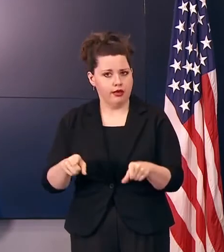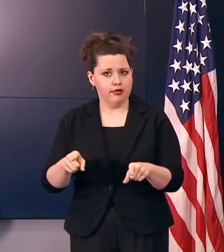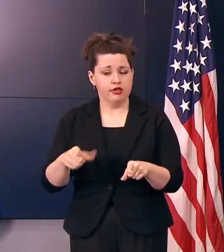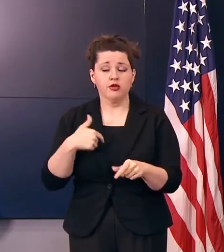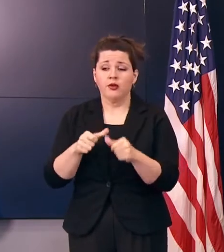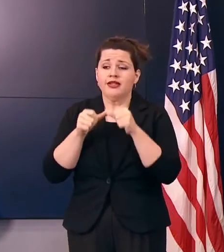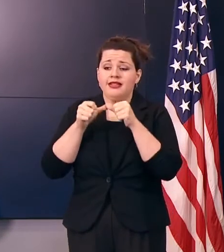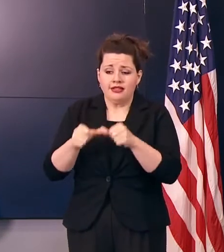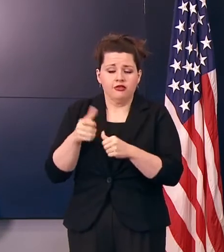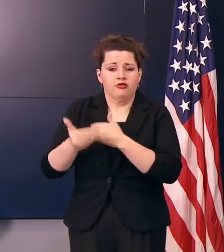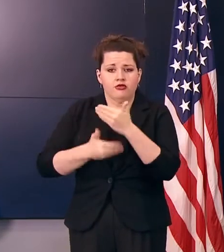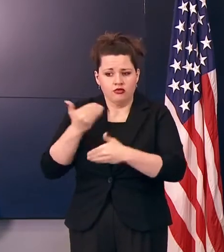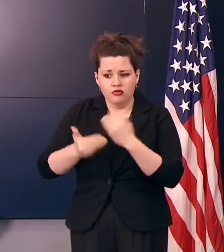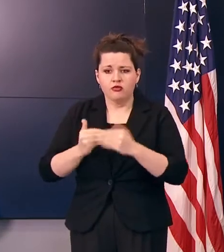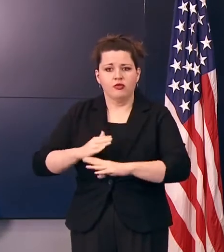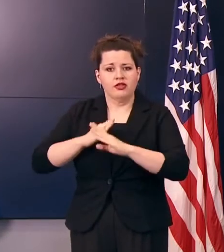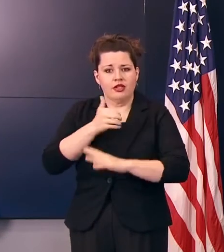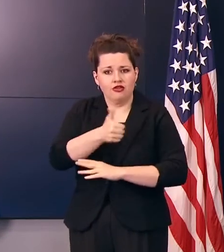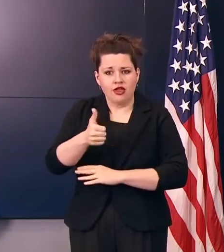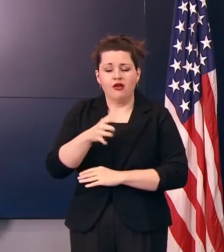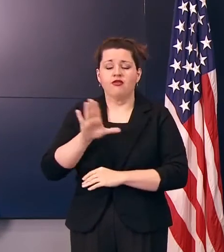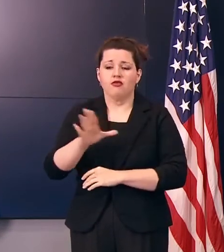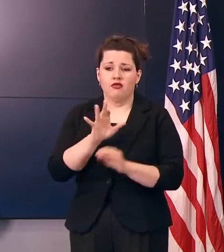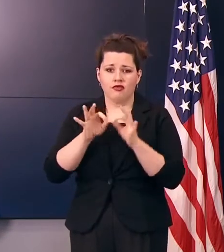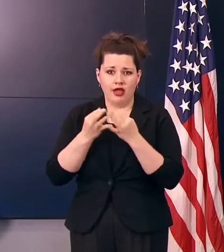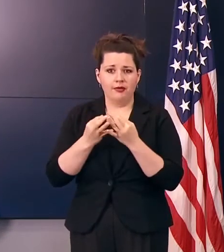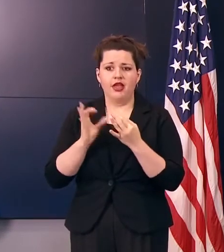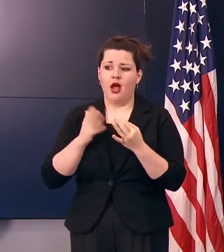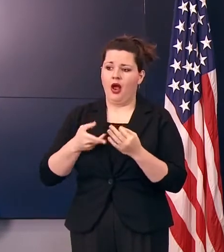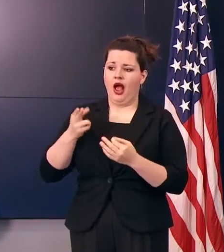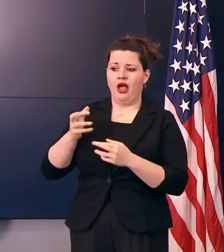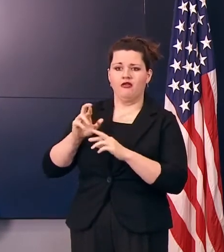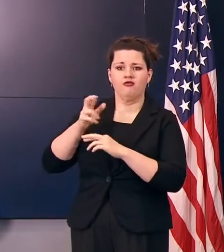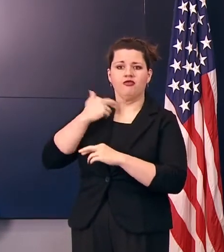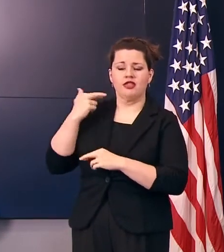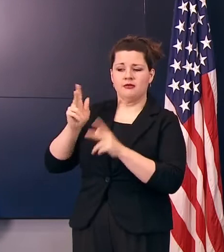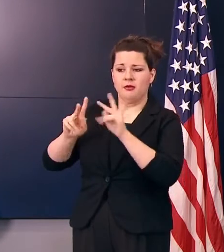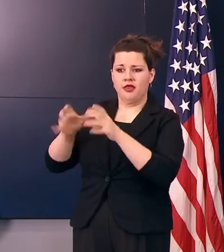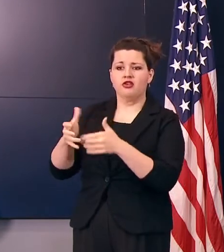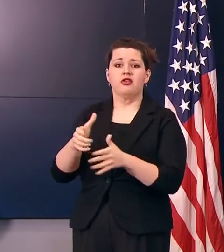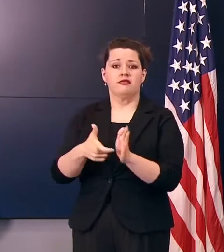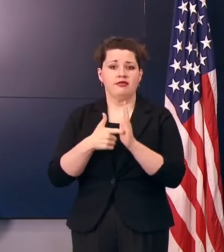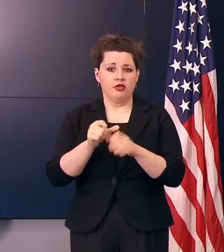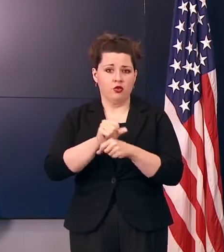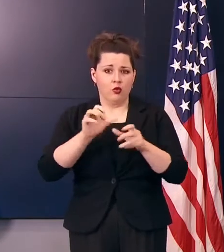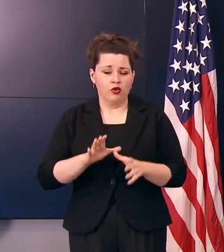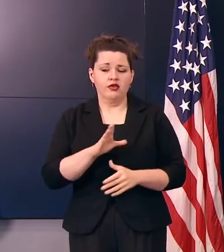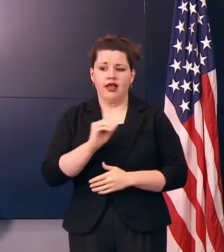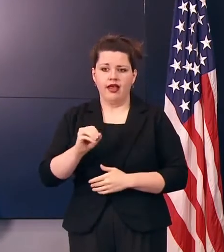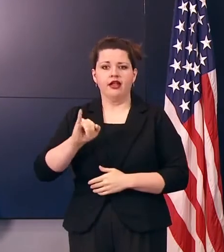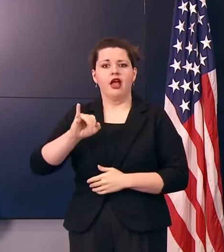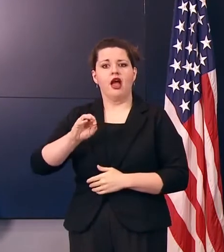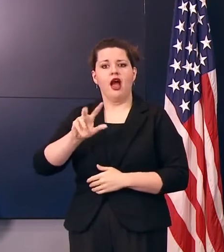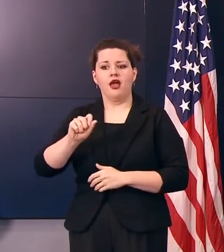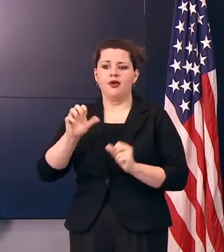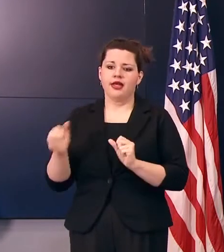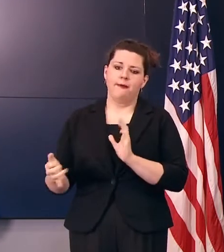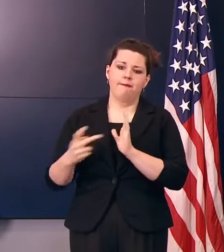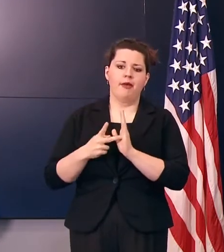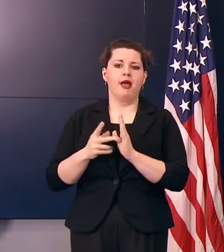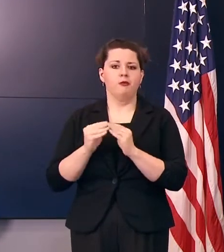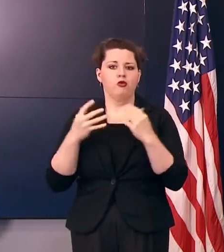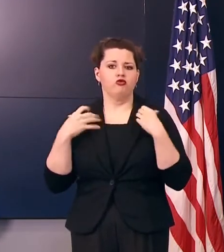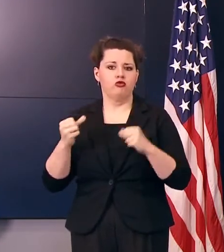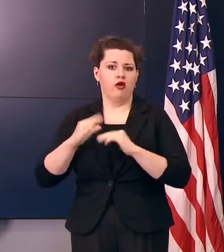doing to protect yourself and your family, our most vulnerable Iowans and essential workers, and get Iowa back stronger than ever as